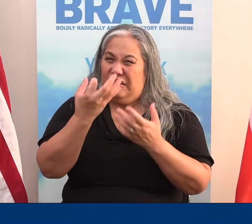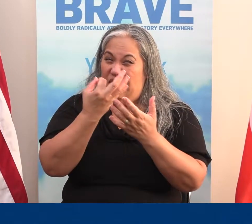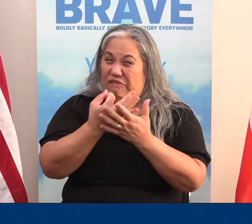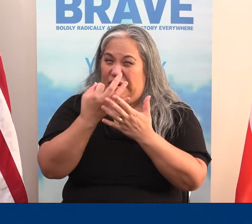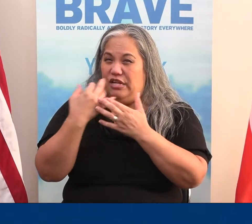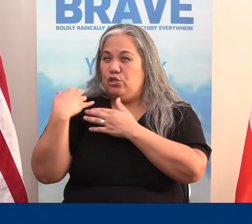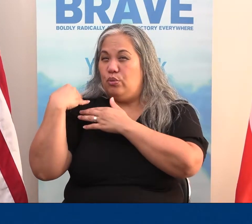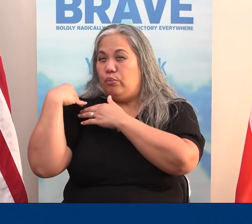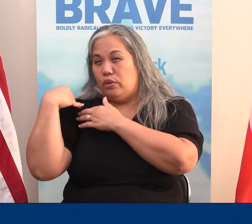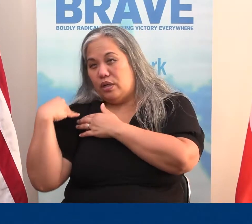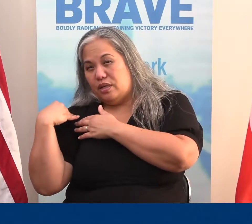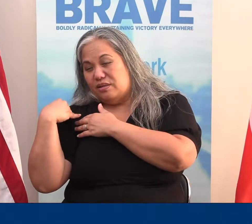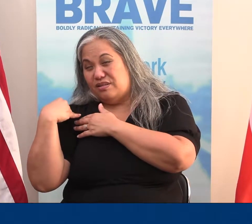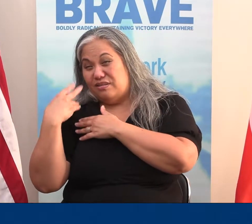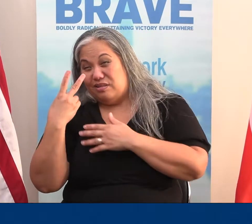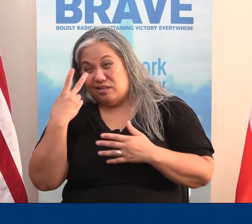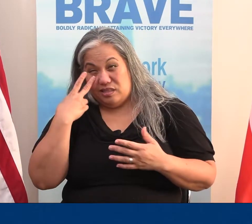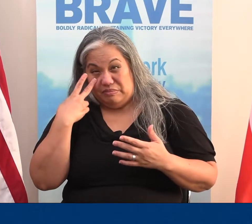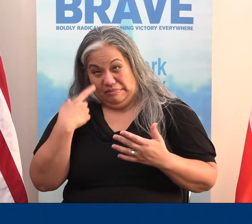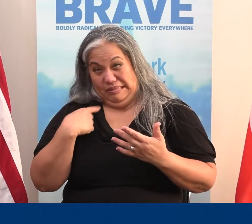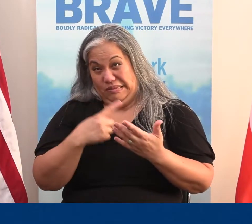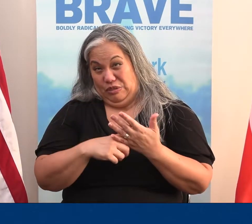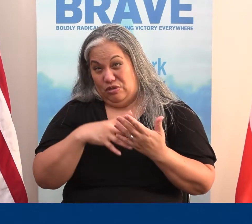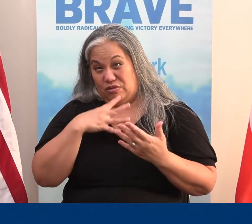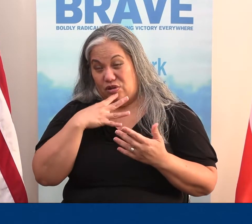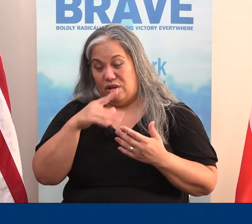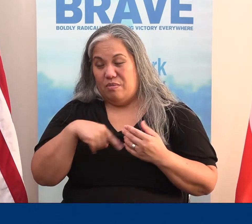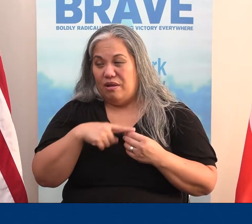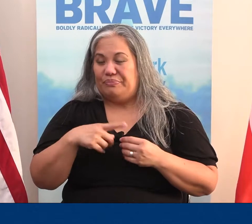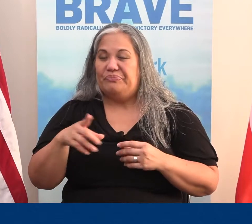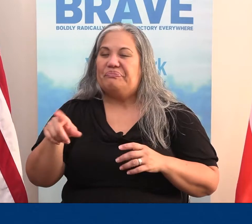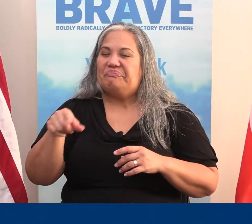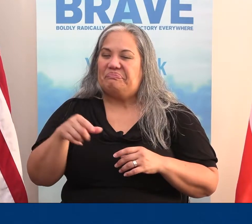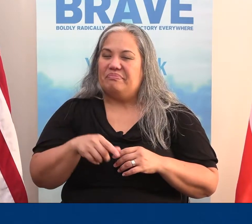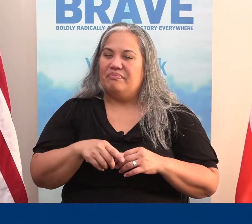that could be a little bit of a financial burden. You see what I'm talking about right there?